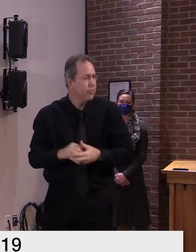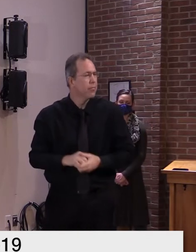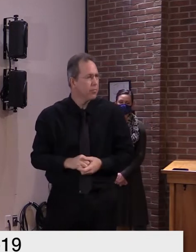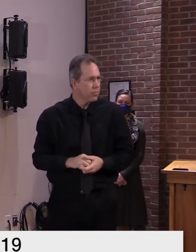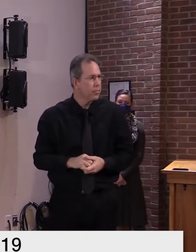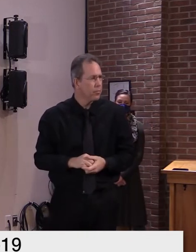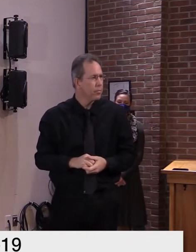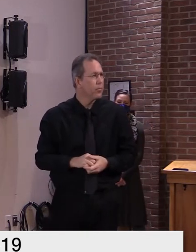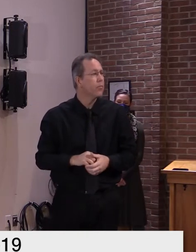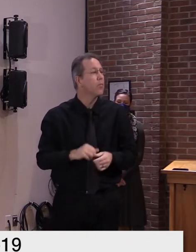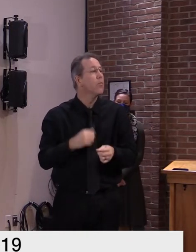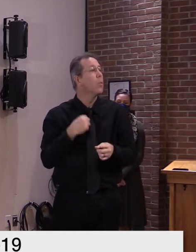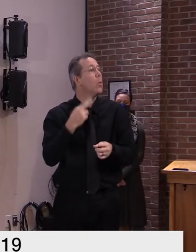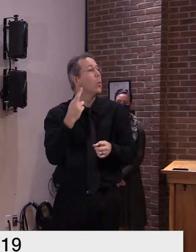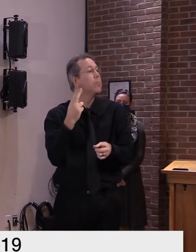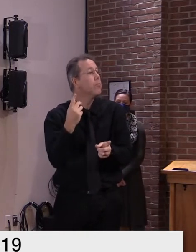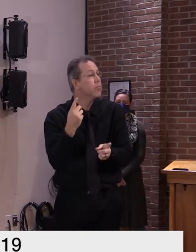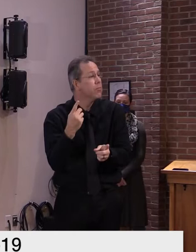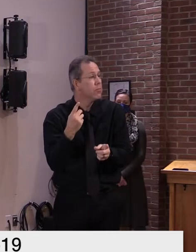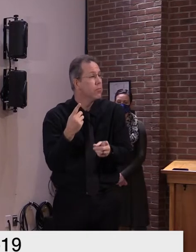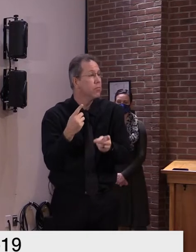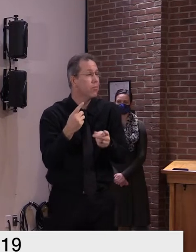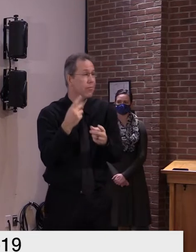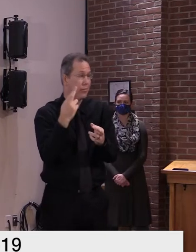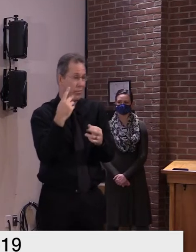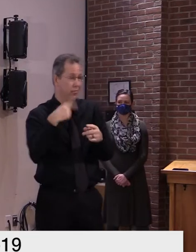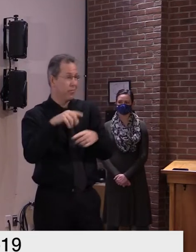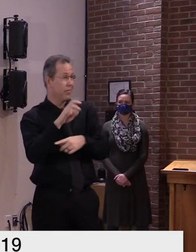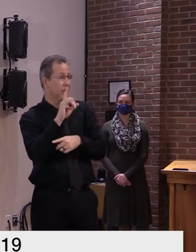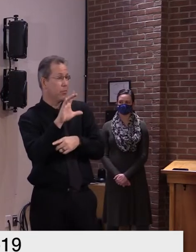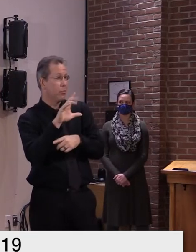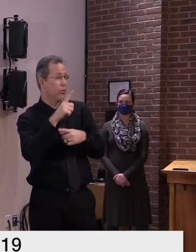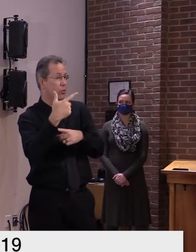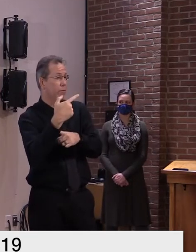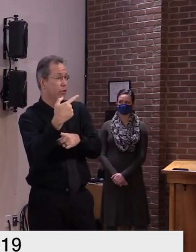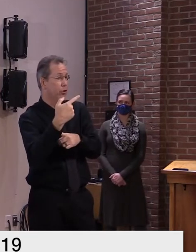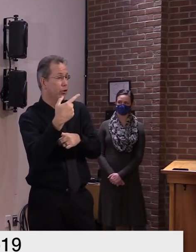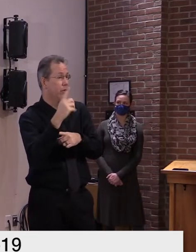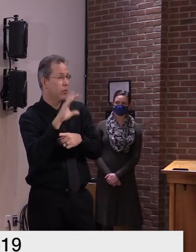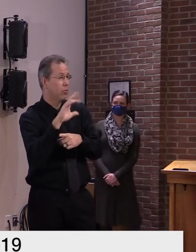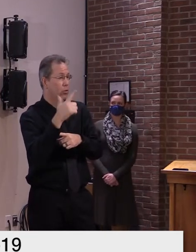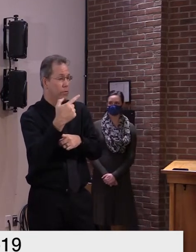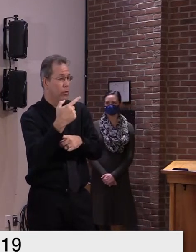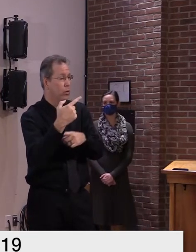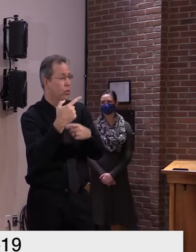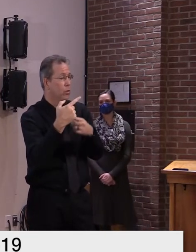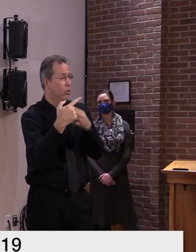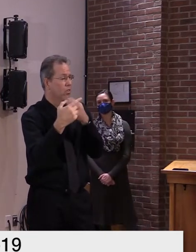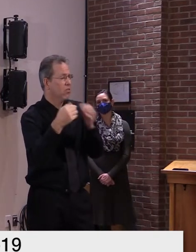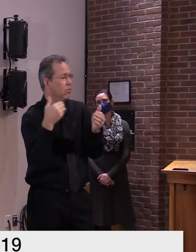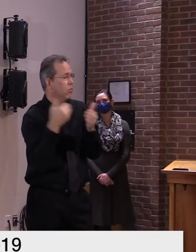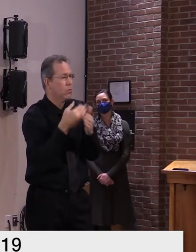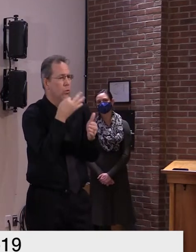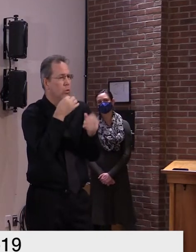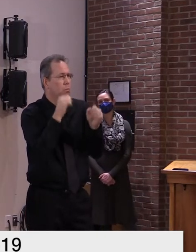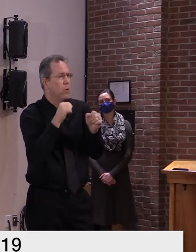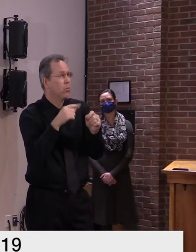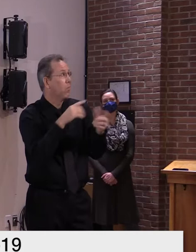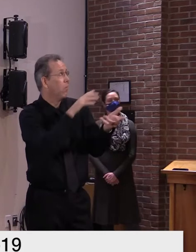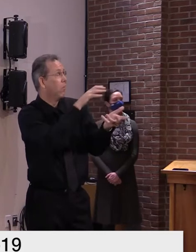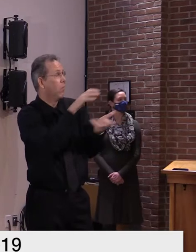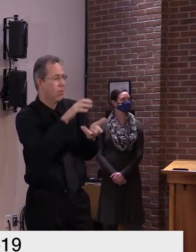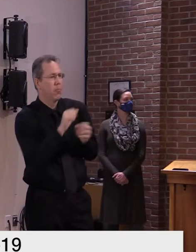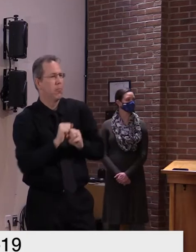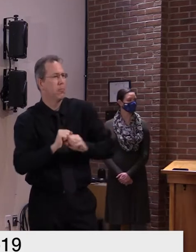the 21st which is not too far away they can get their first doses the